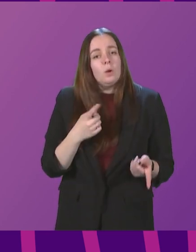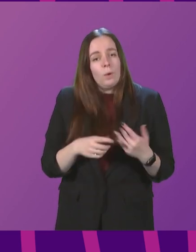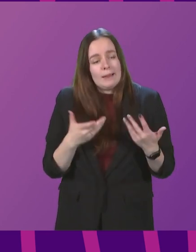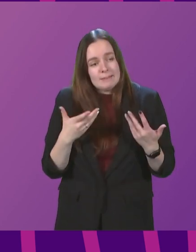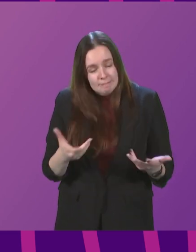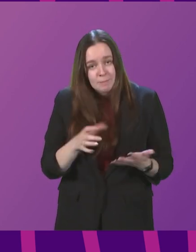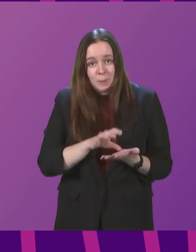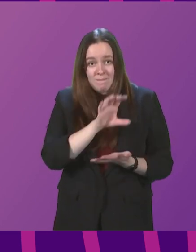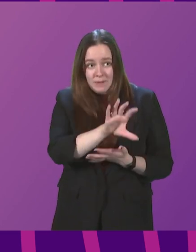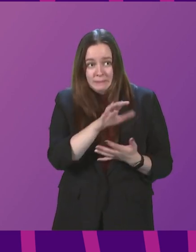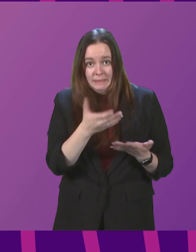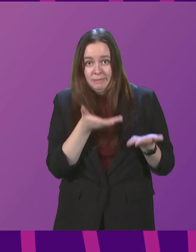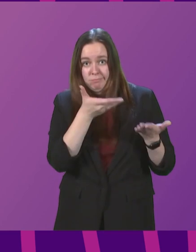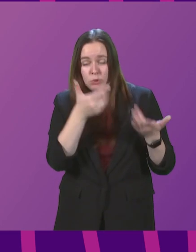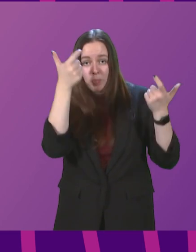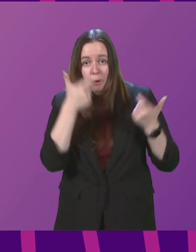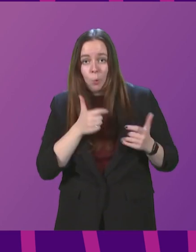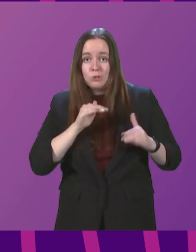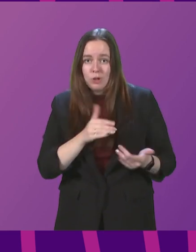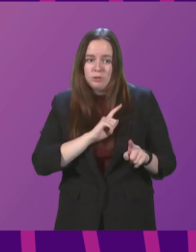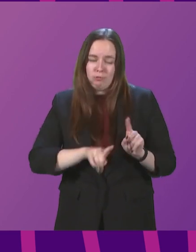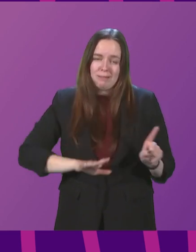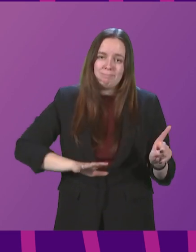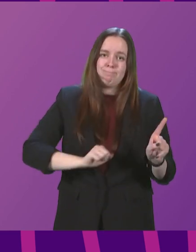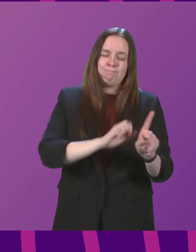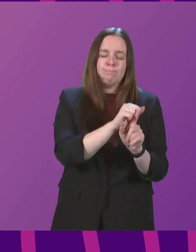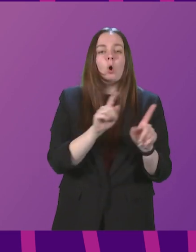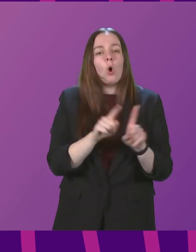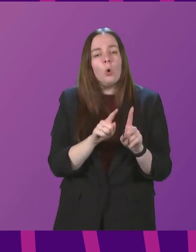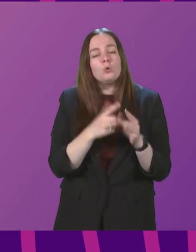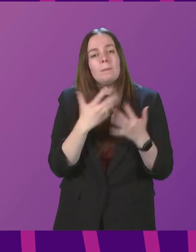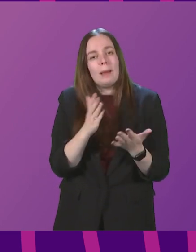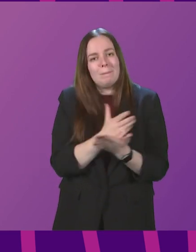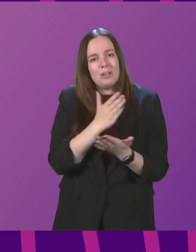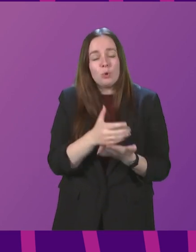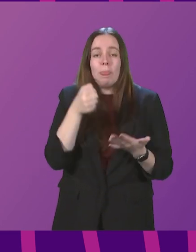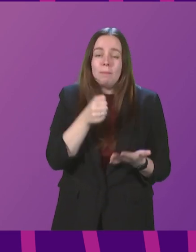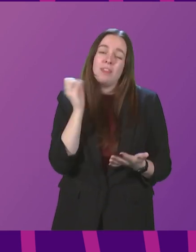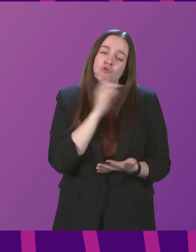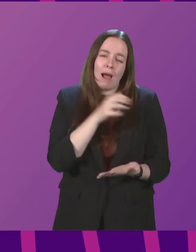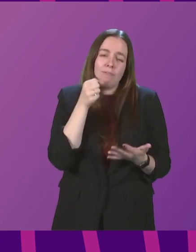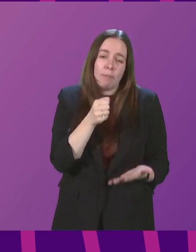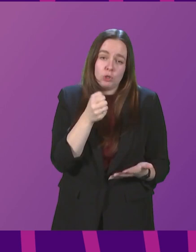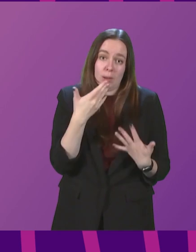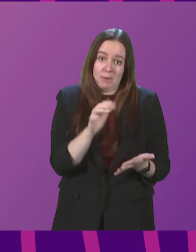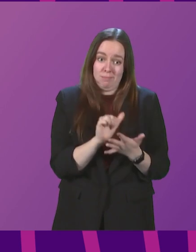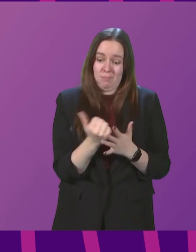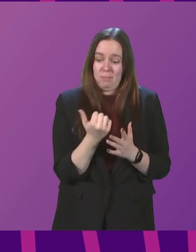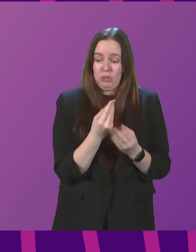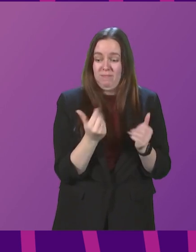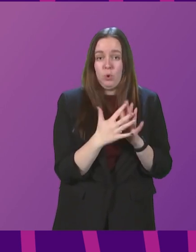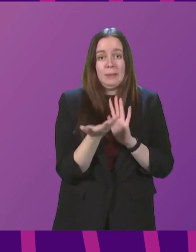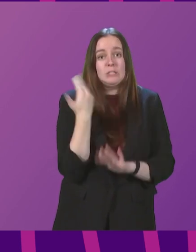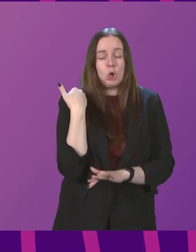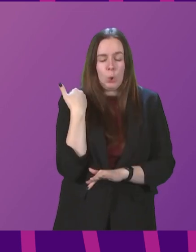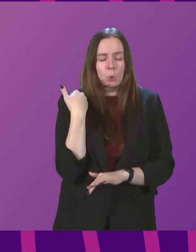available to the Court Service to help with backlog. Also, we have ensured in the draft budget that was published just a matter of weeks ago